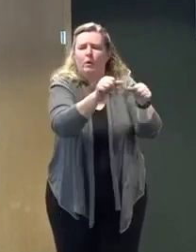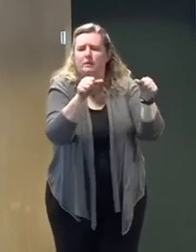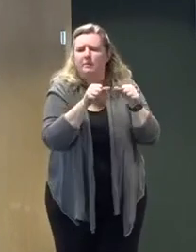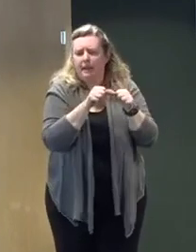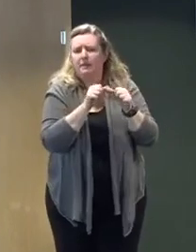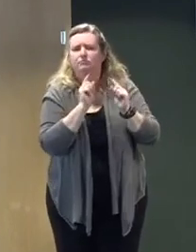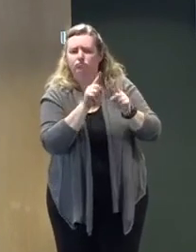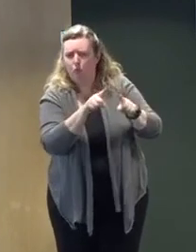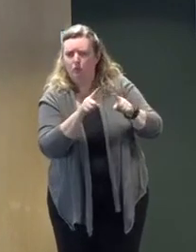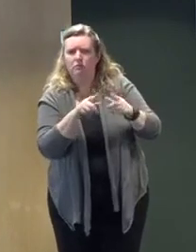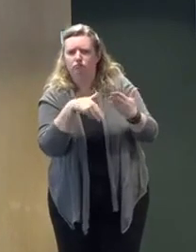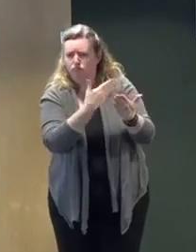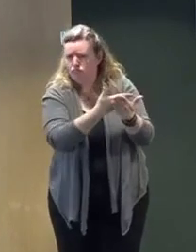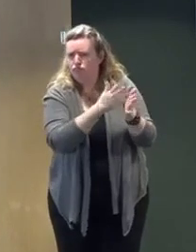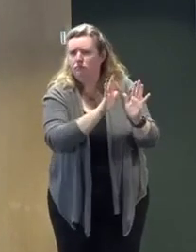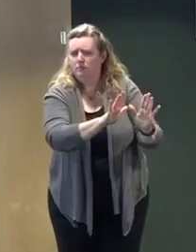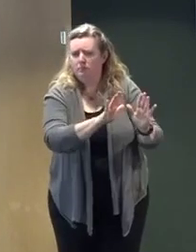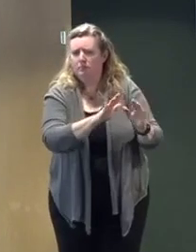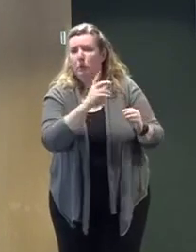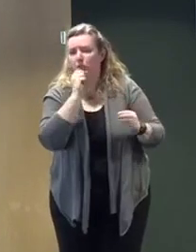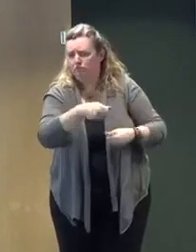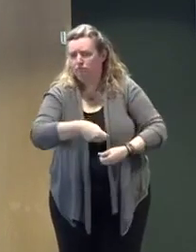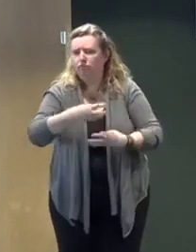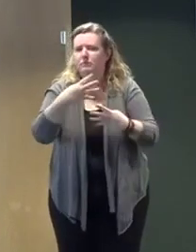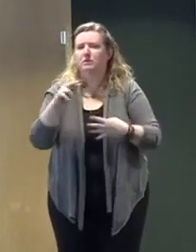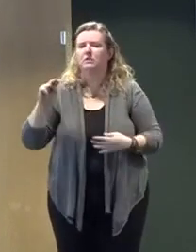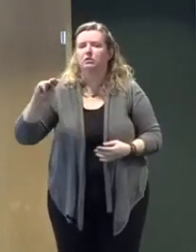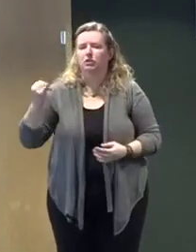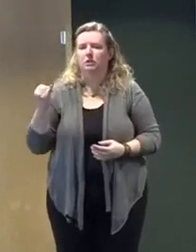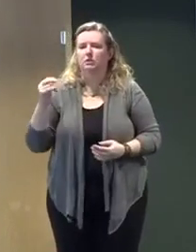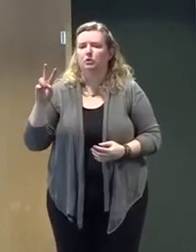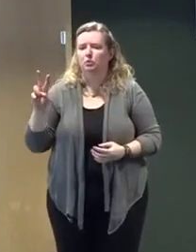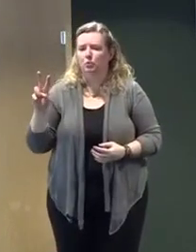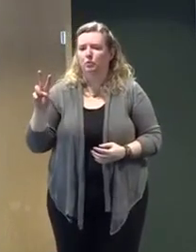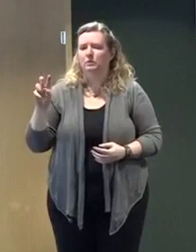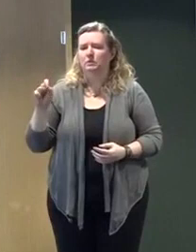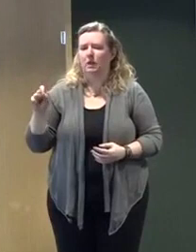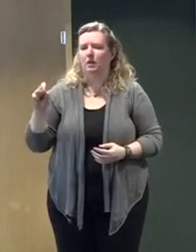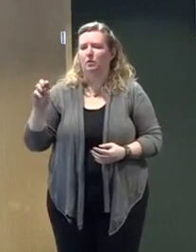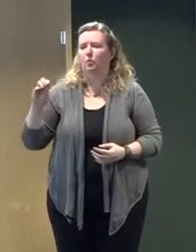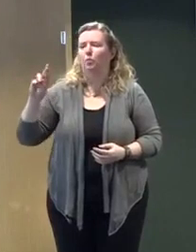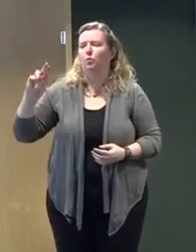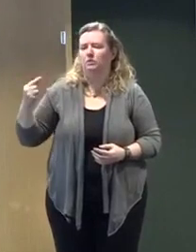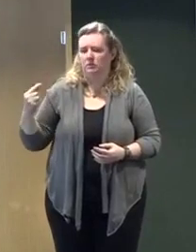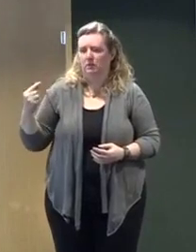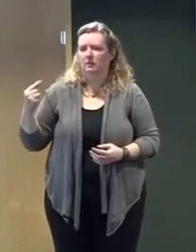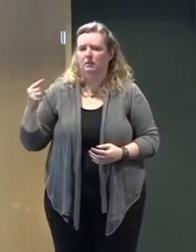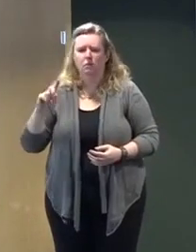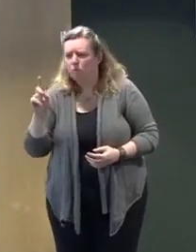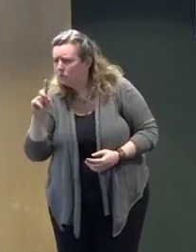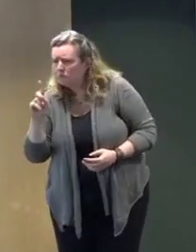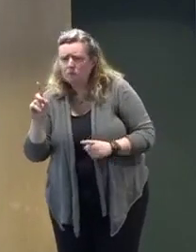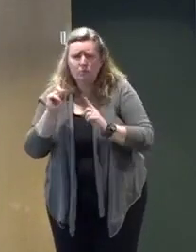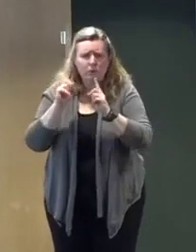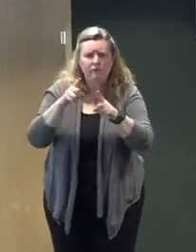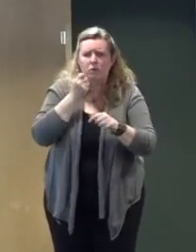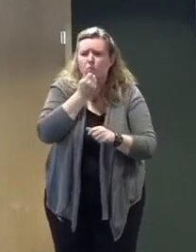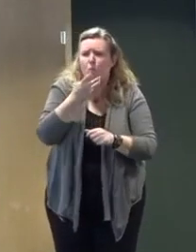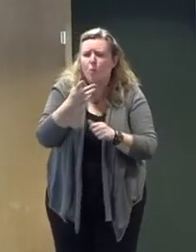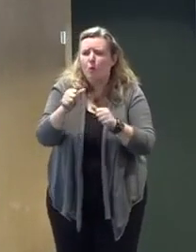for details on code blue notifications and resources available in response to the severe cold.